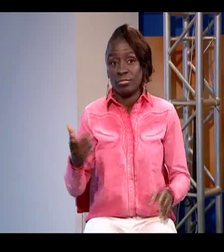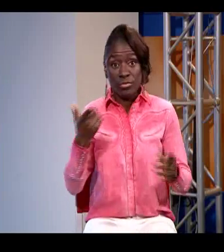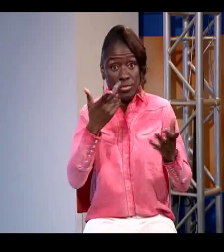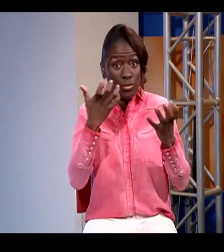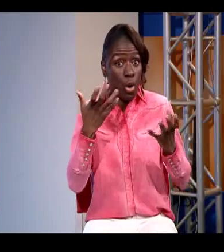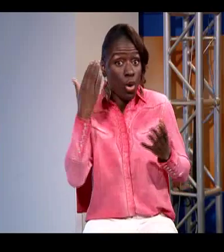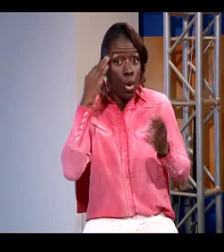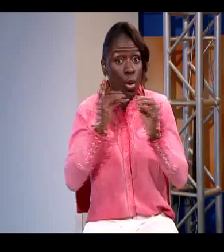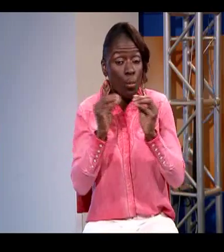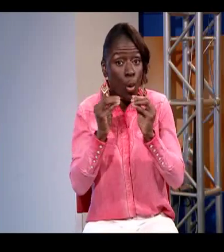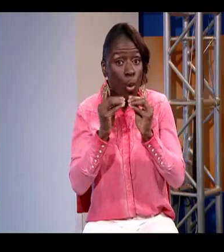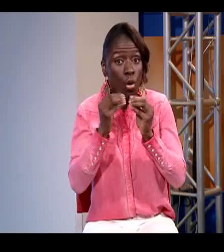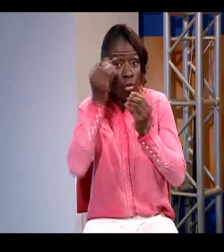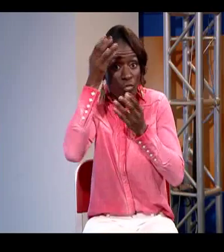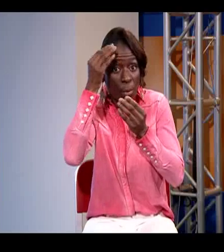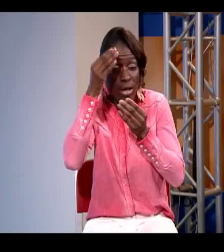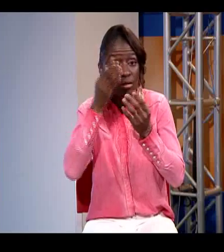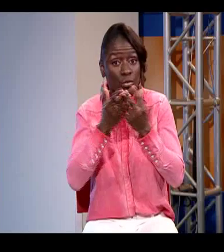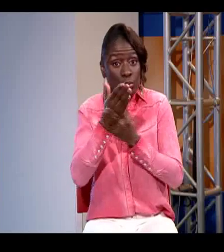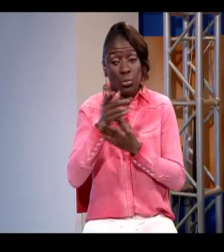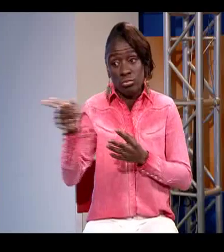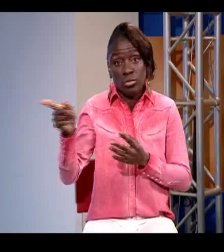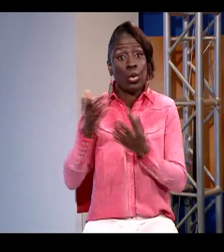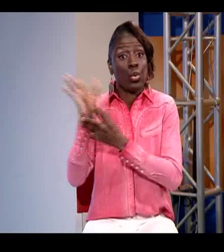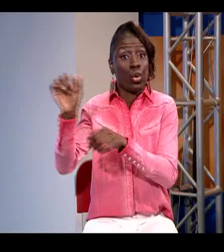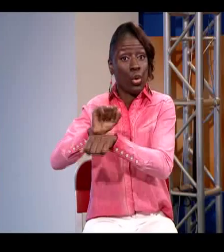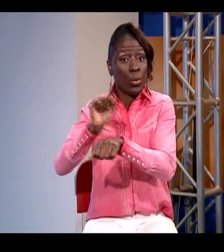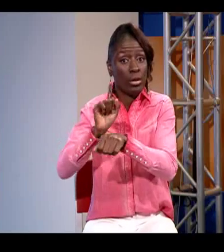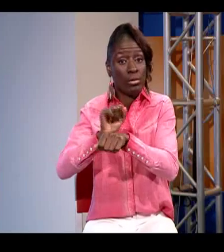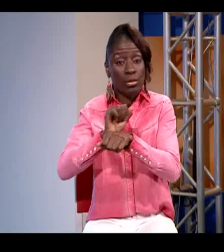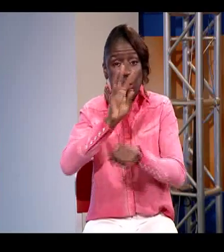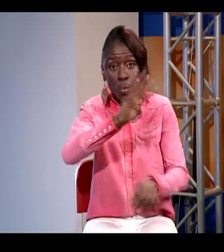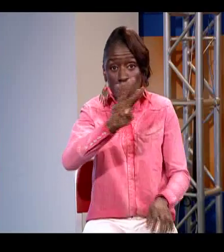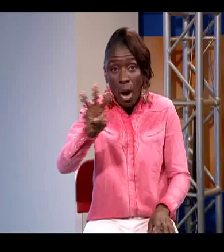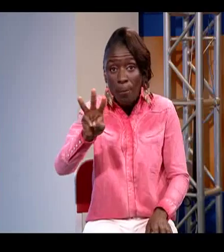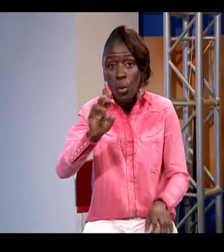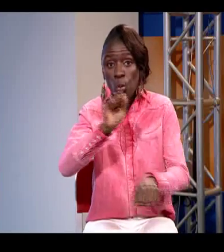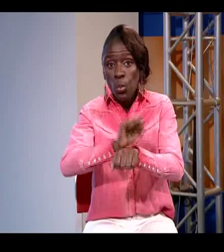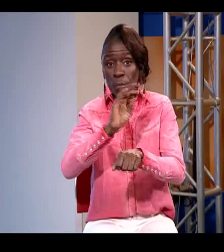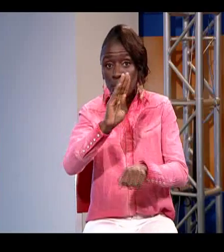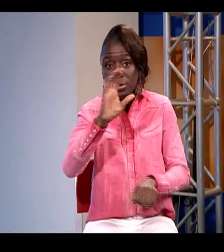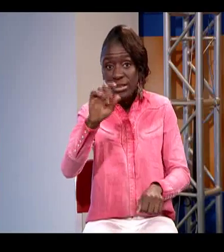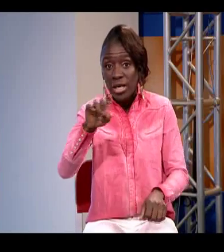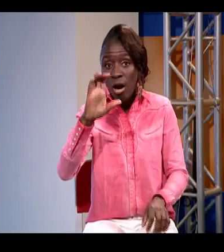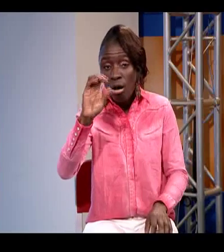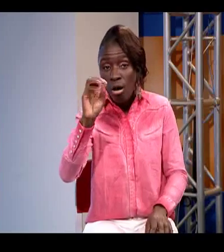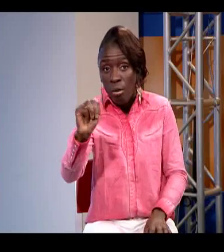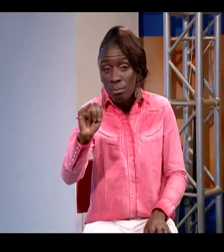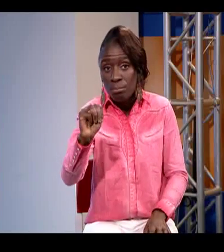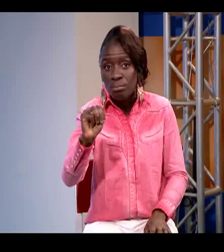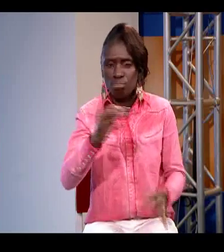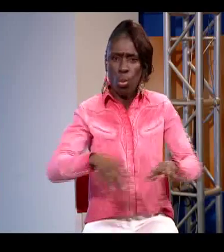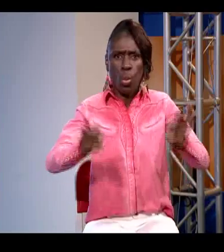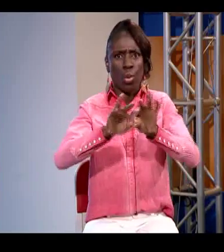and they should listen to you if you want any more information about this you can go onto the work bc website at www